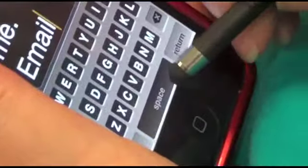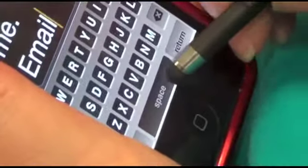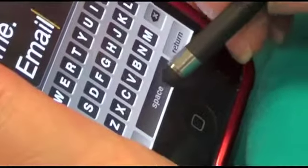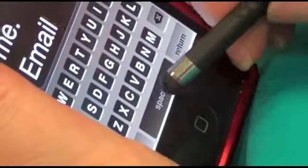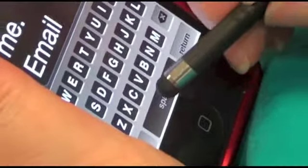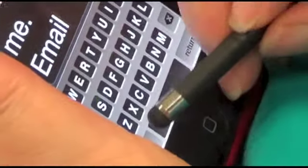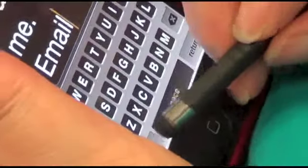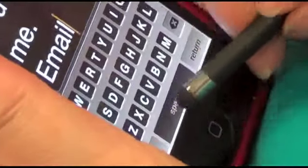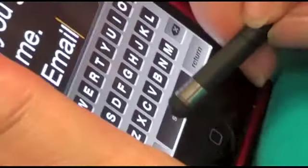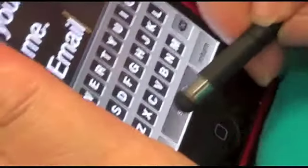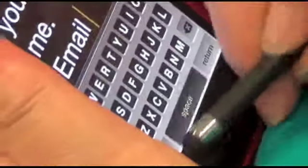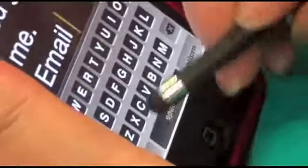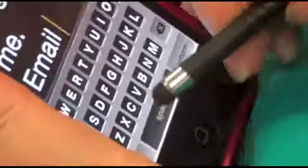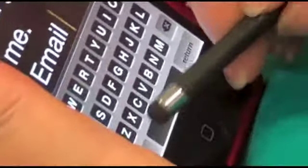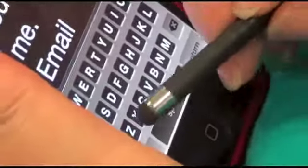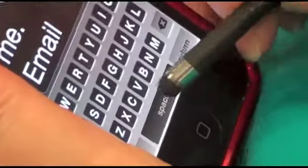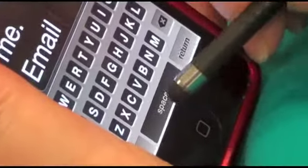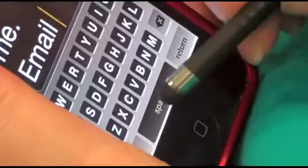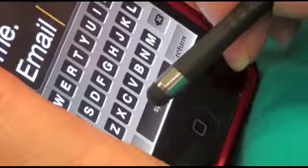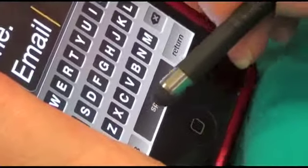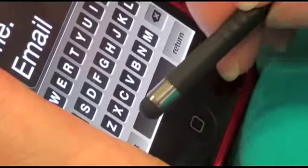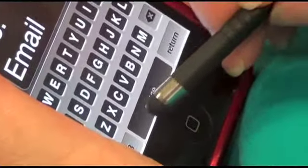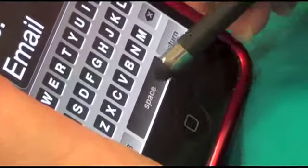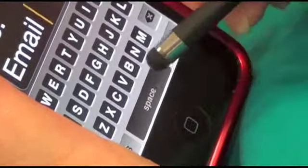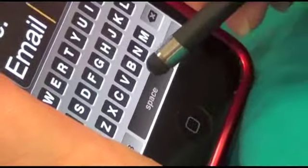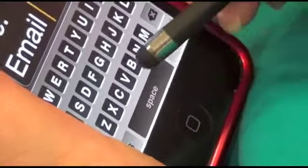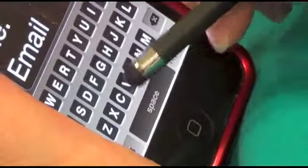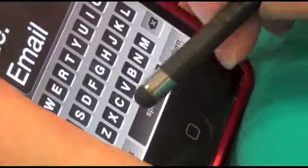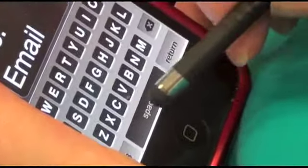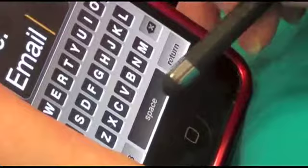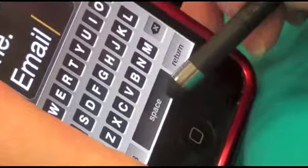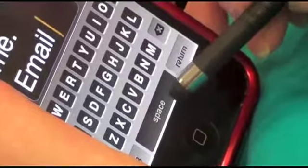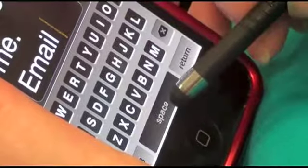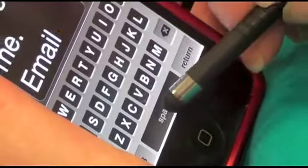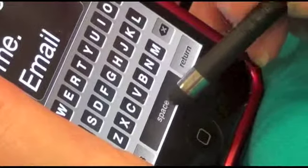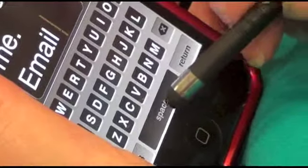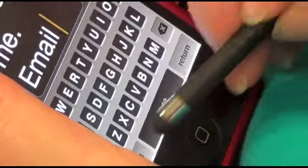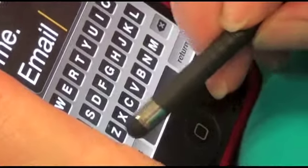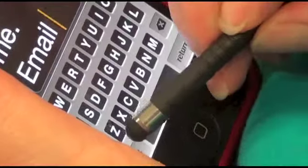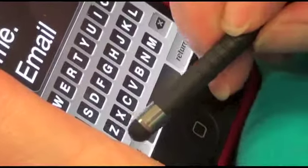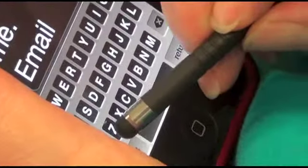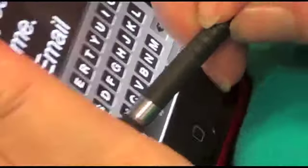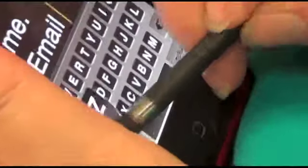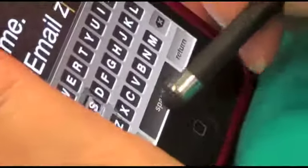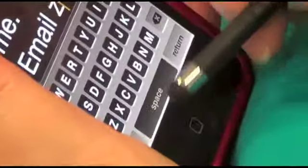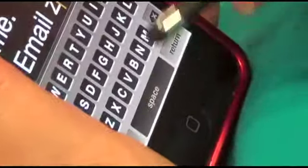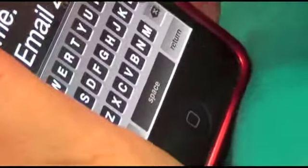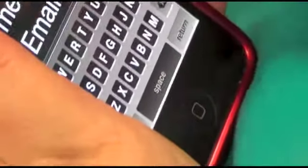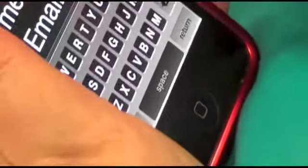Gina's sending a request to her sister to give her